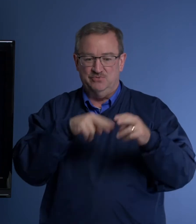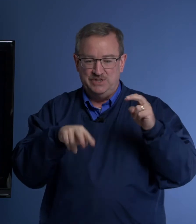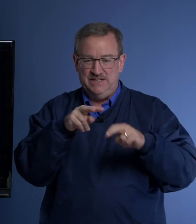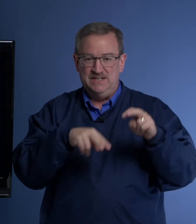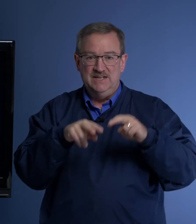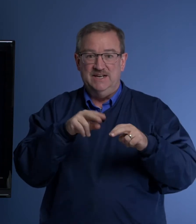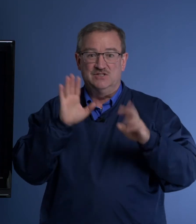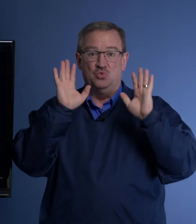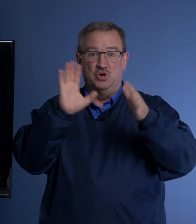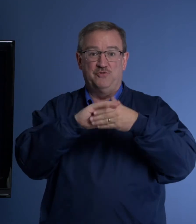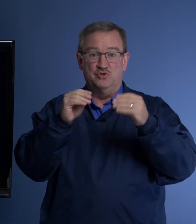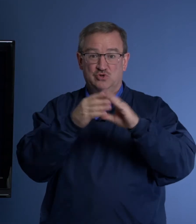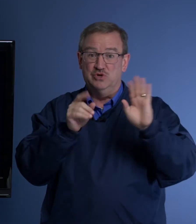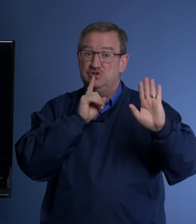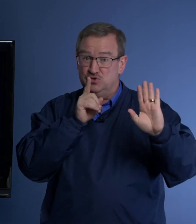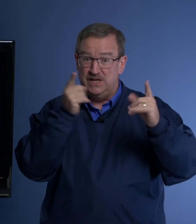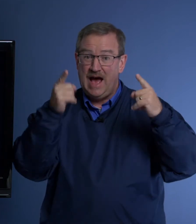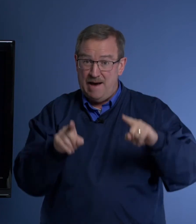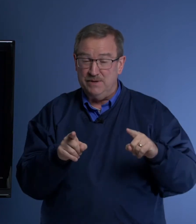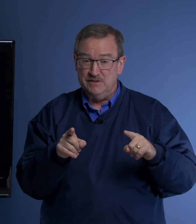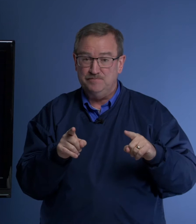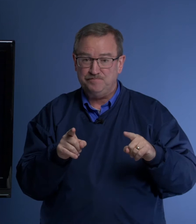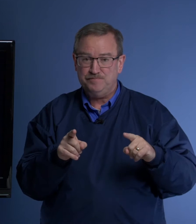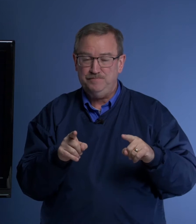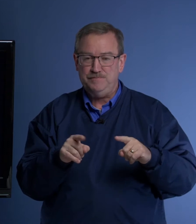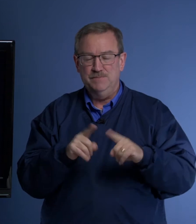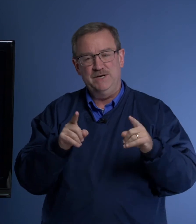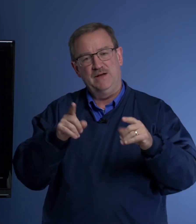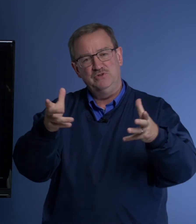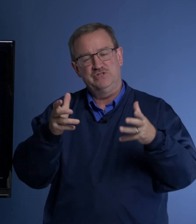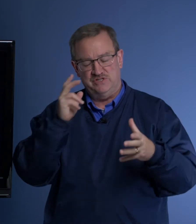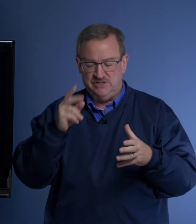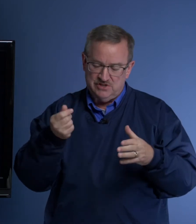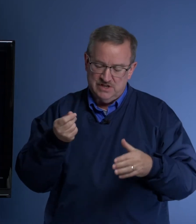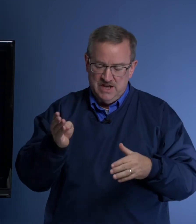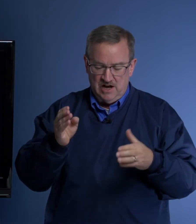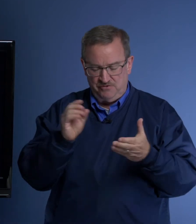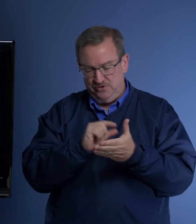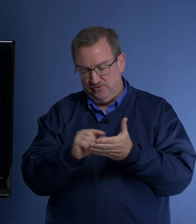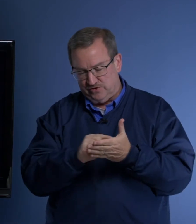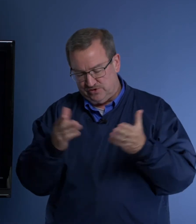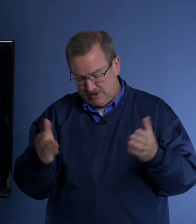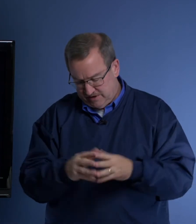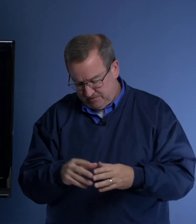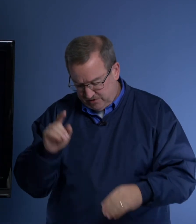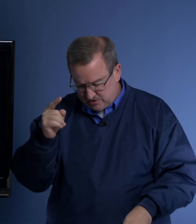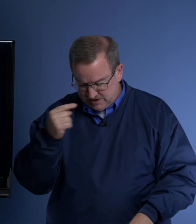read. It's a wonderful story. Truly happened. But I want you to see just a few verses here. First, it